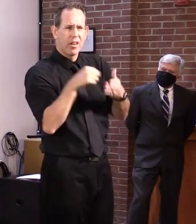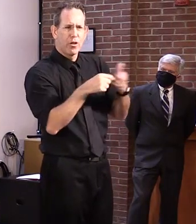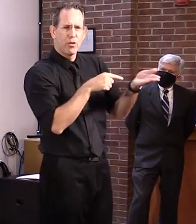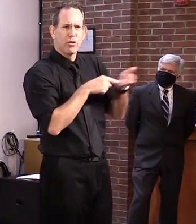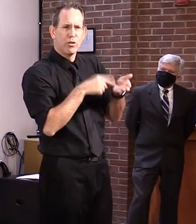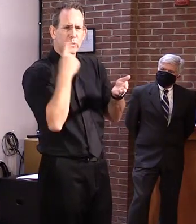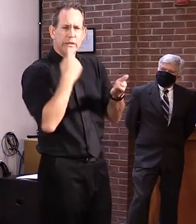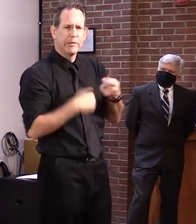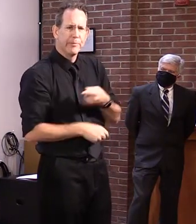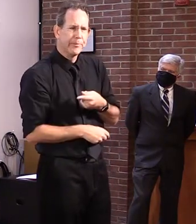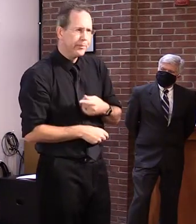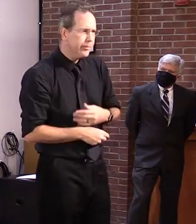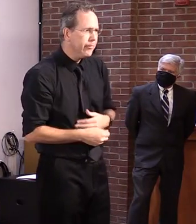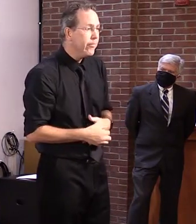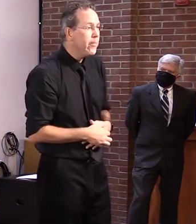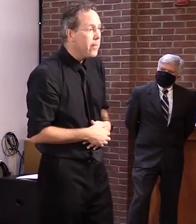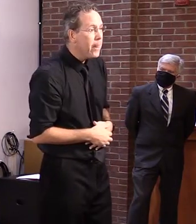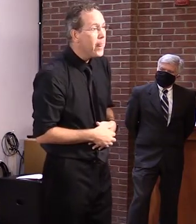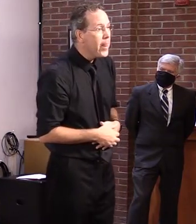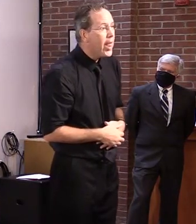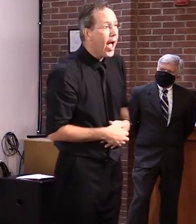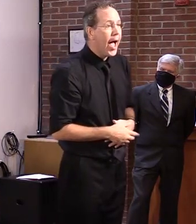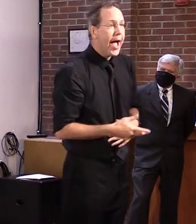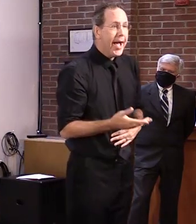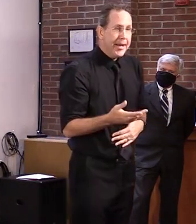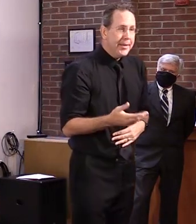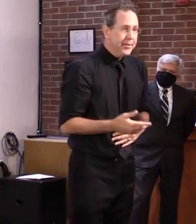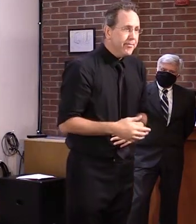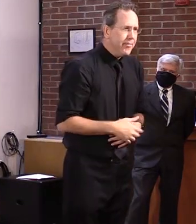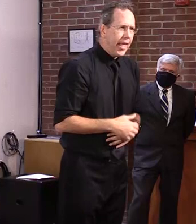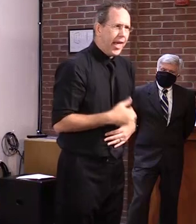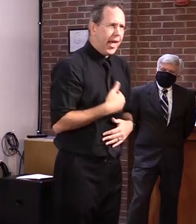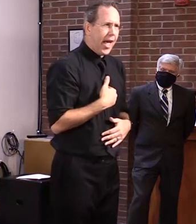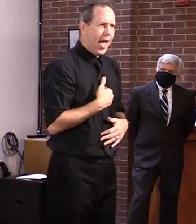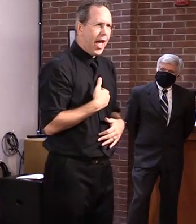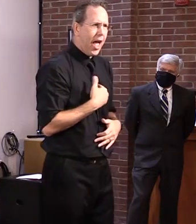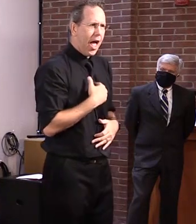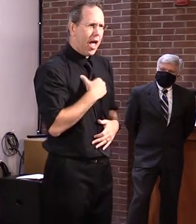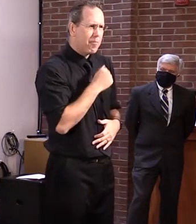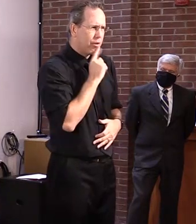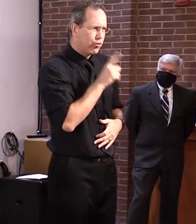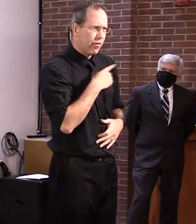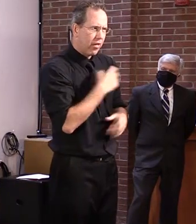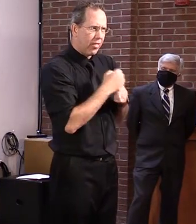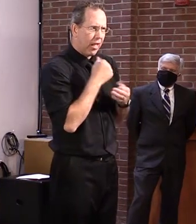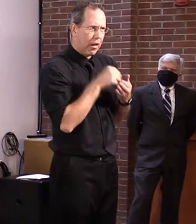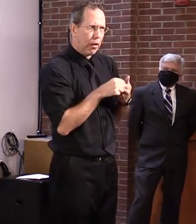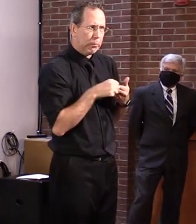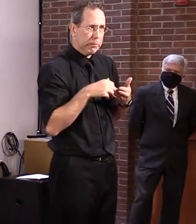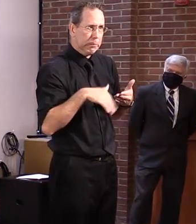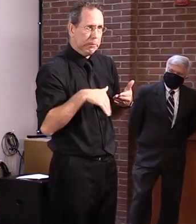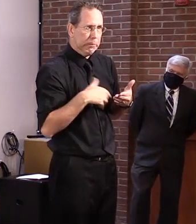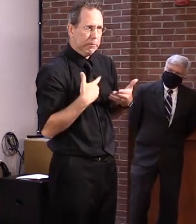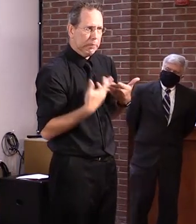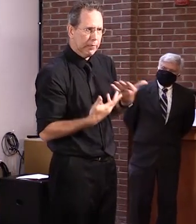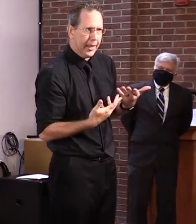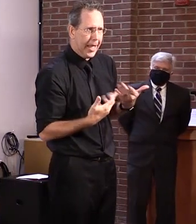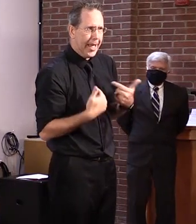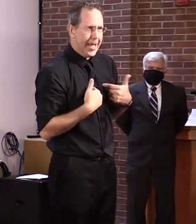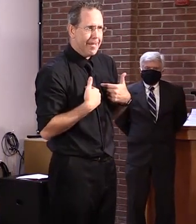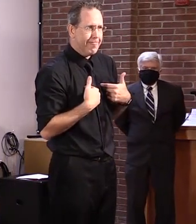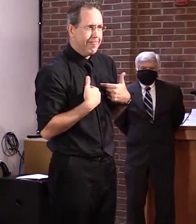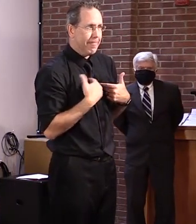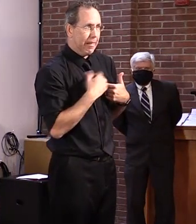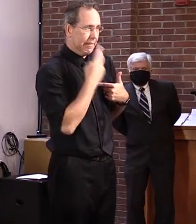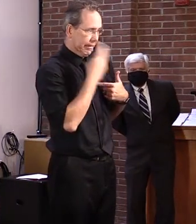Wilson, I'm not, I'm not 100% confident we received the letter. Uh, it certainly didn't come across my desk, uh, at this point